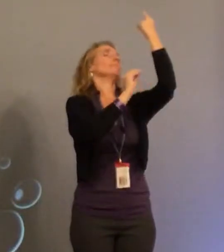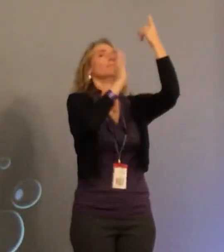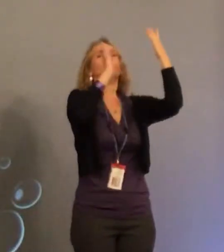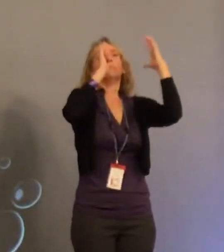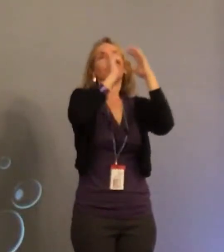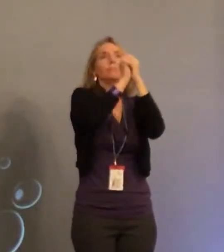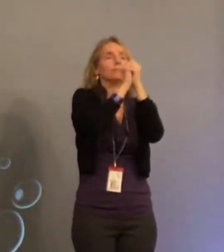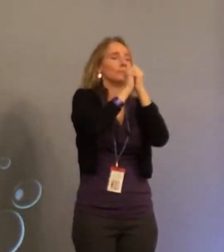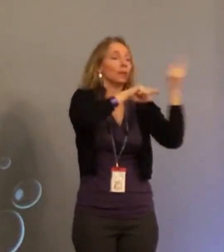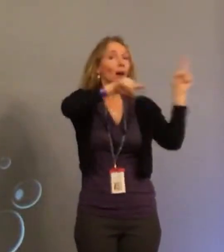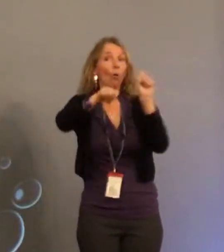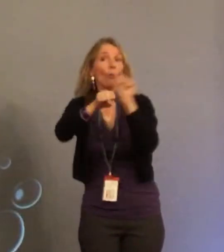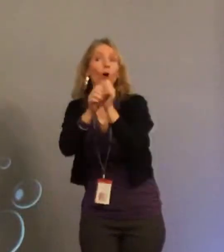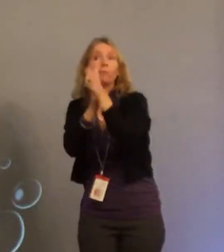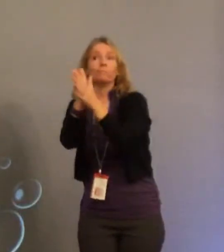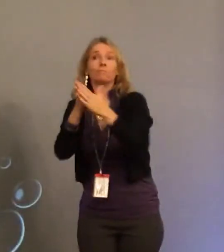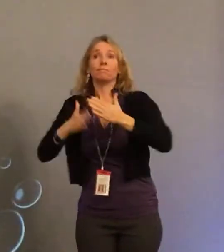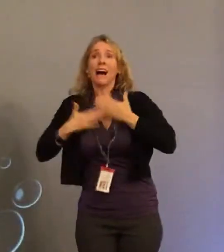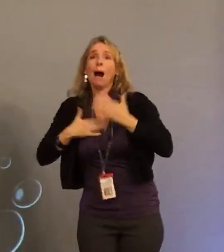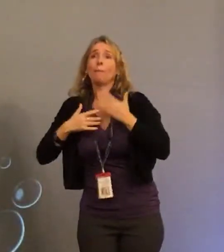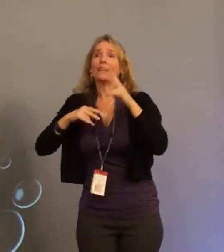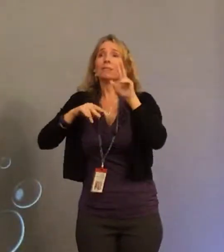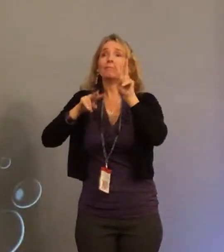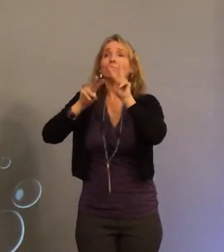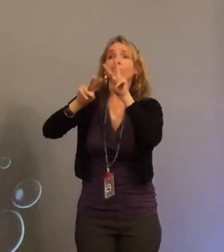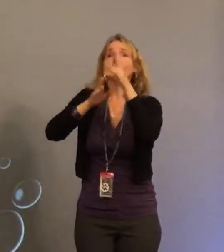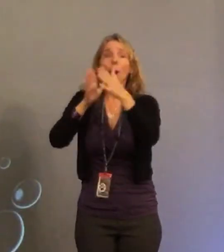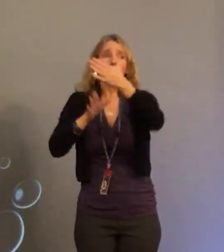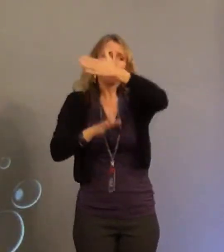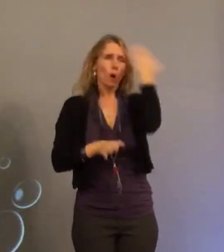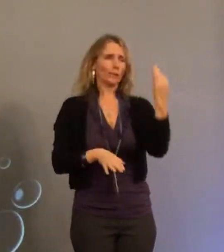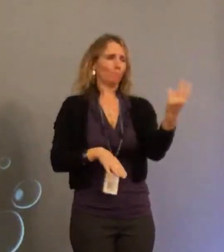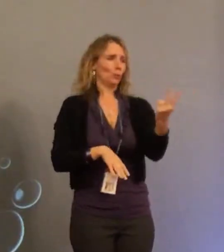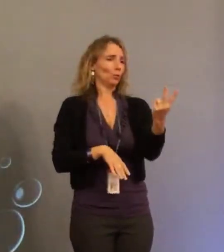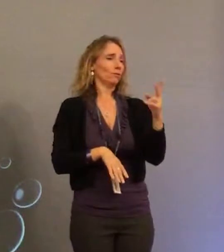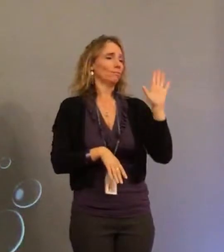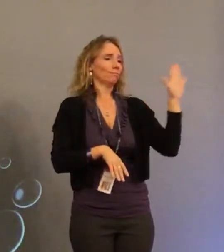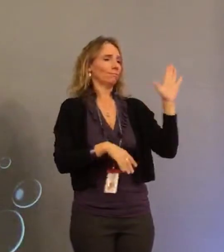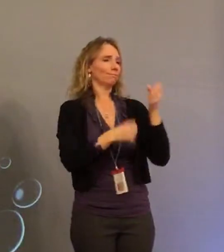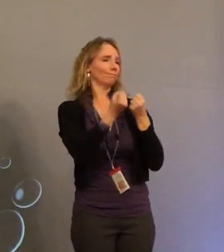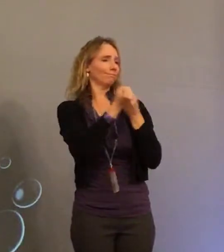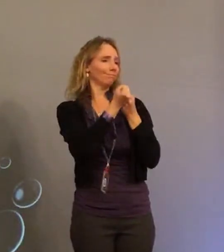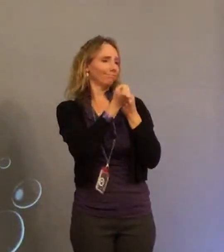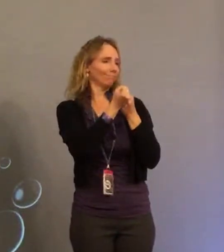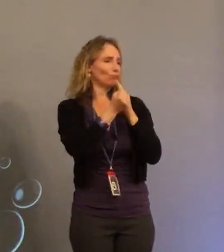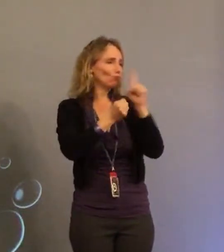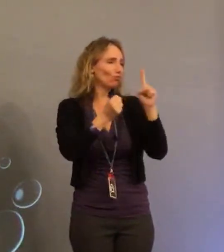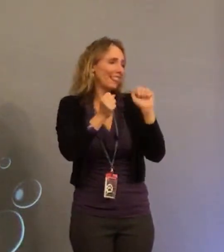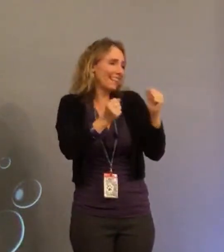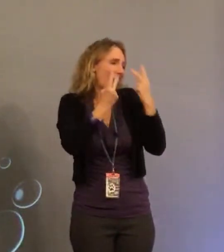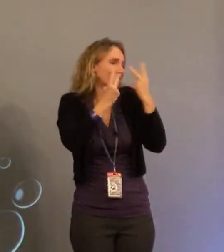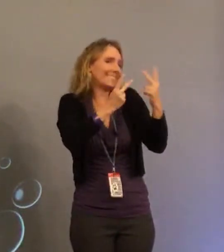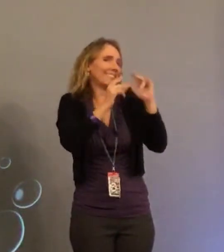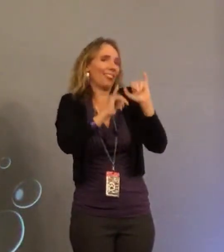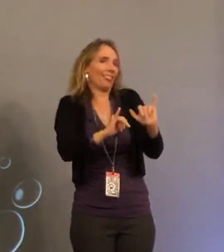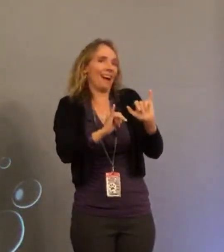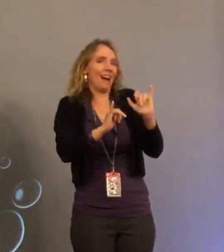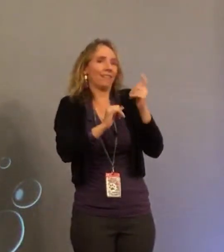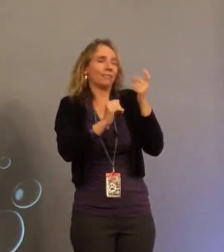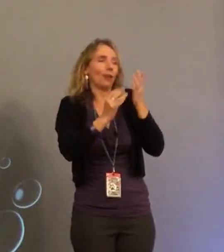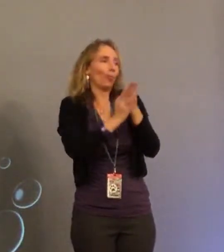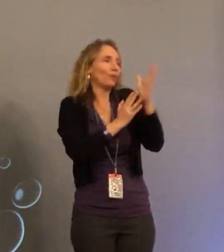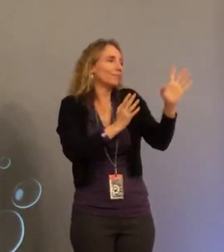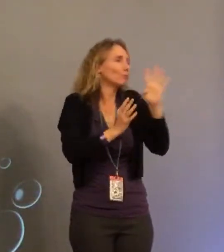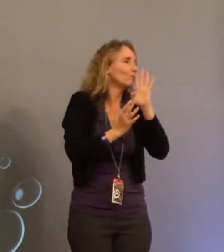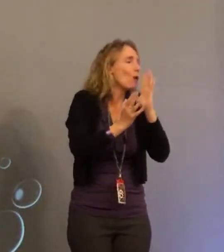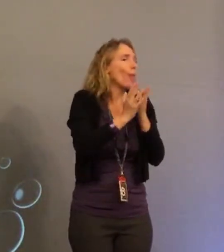about you guys were clearly his number one. He loved working here. He looked forward to being here, but that's because of the love and support that he received